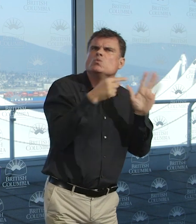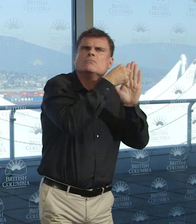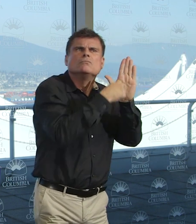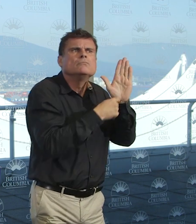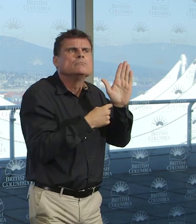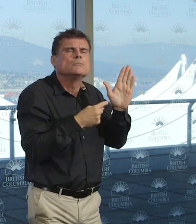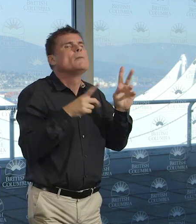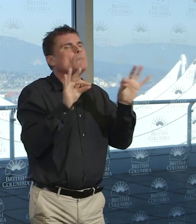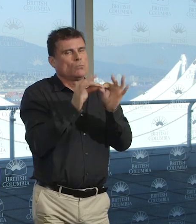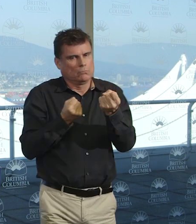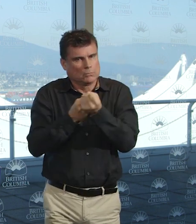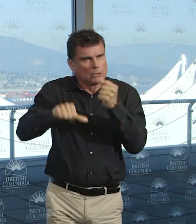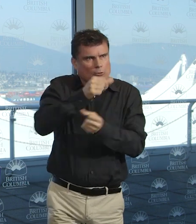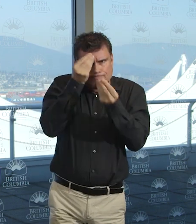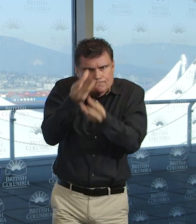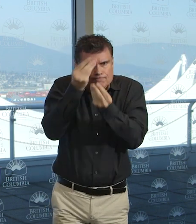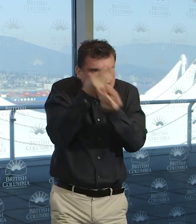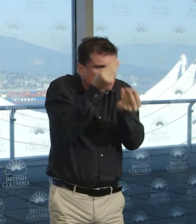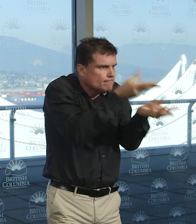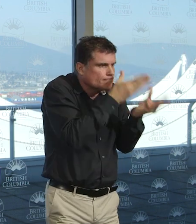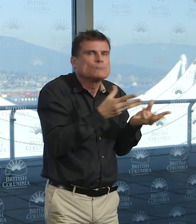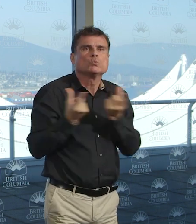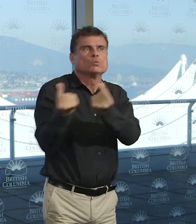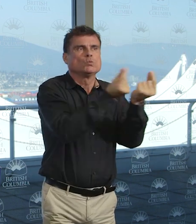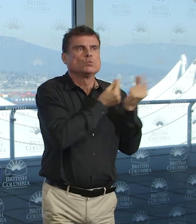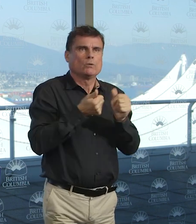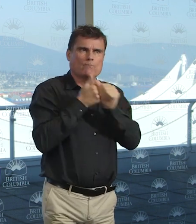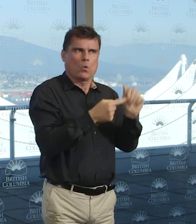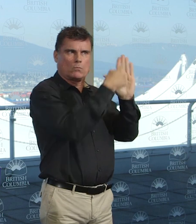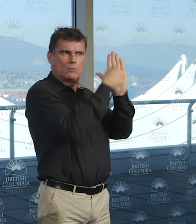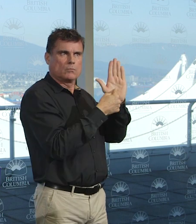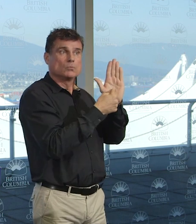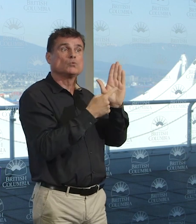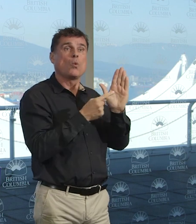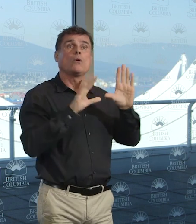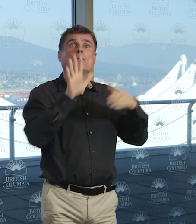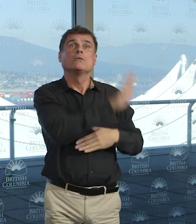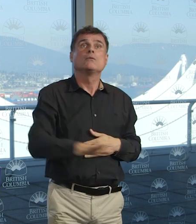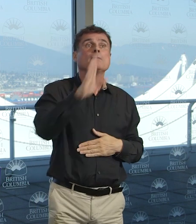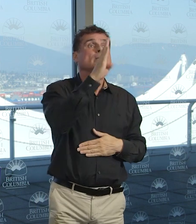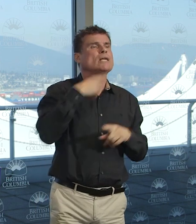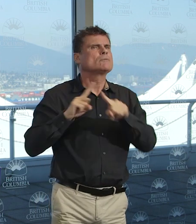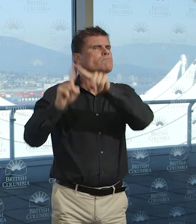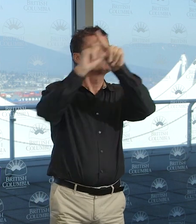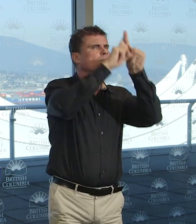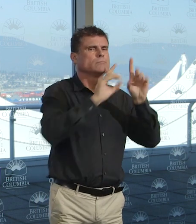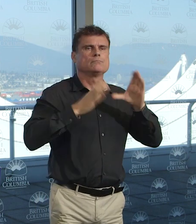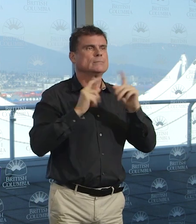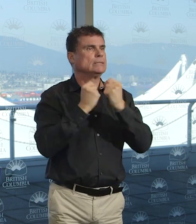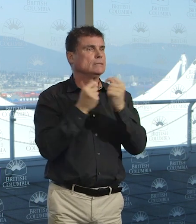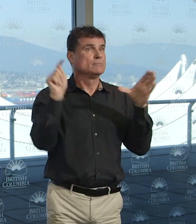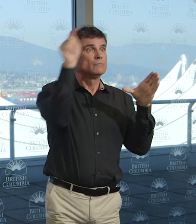people around the province who are preparing to deal with the health consequences of this virus. We need to give them the flattened curve they